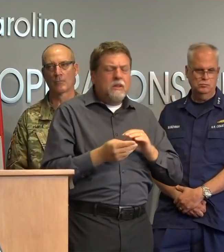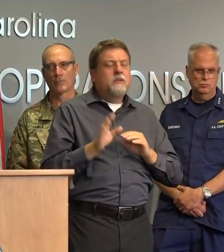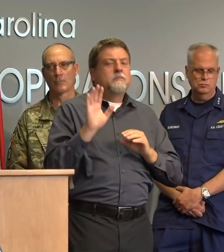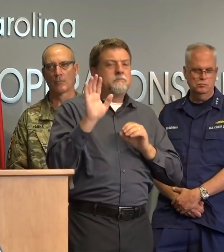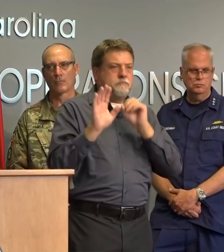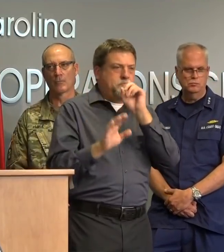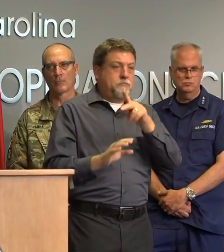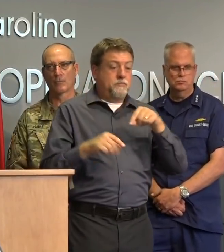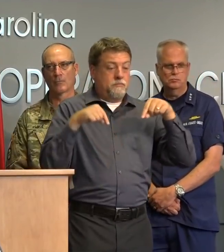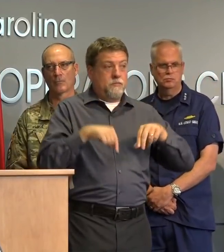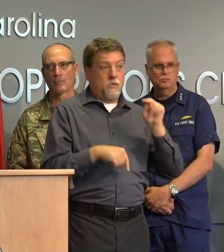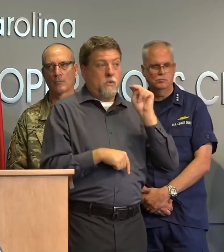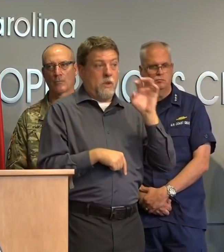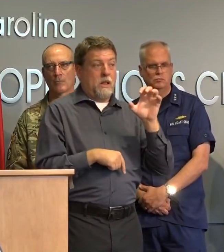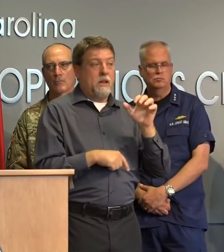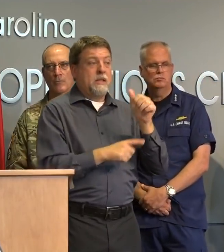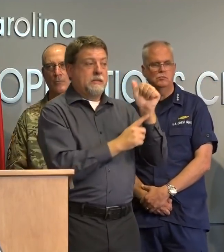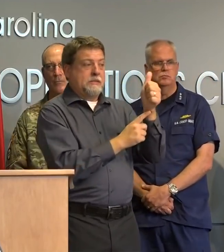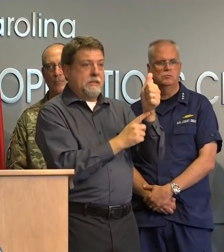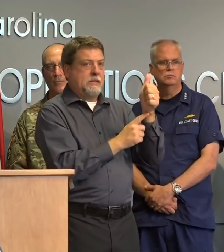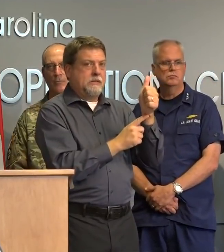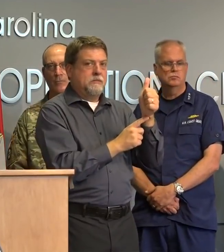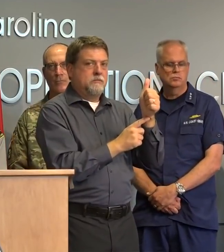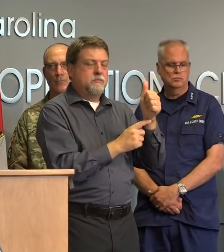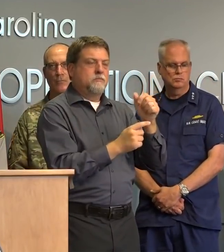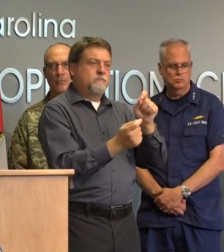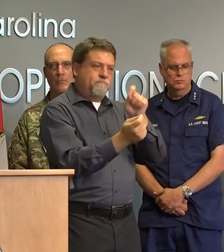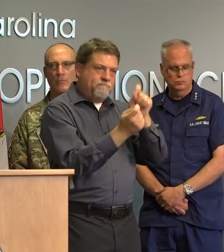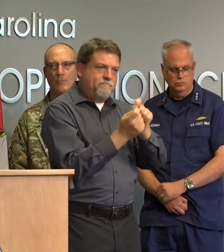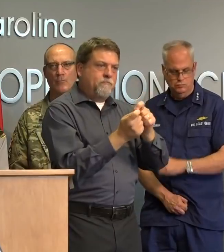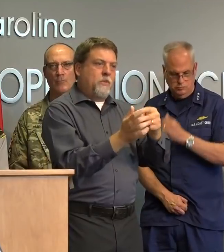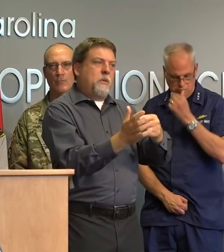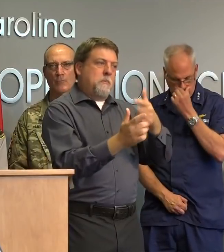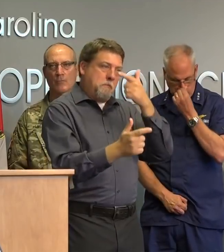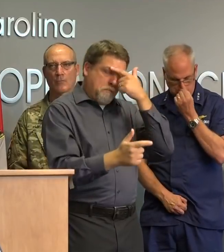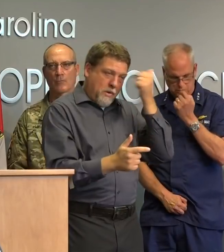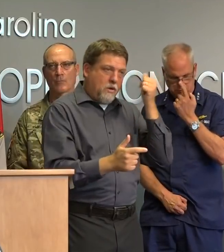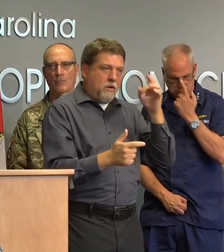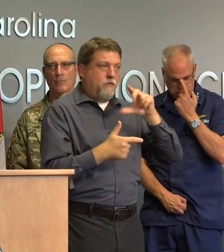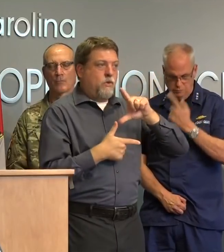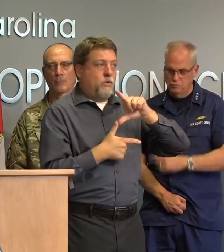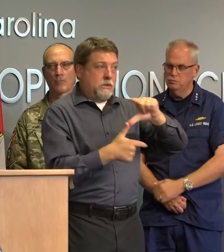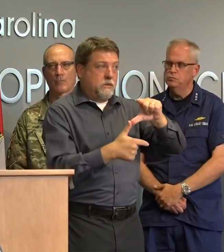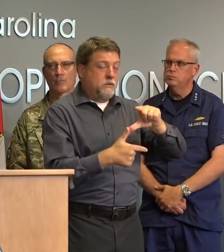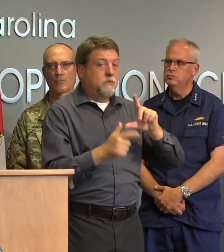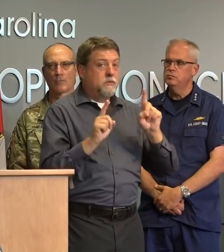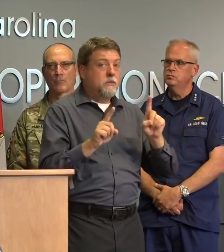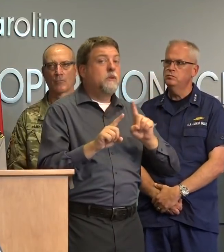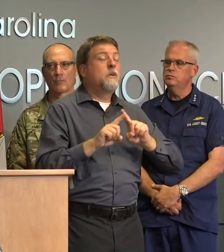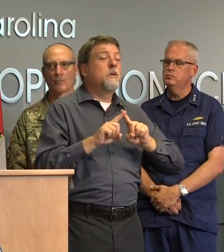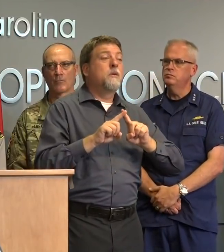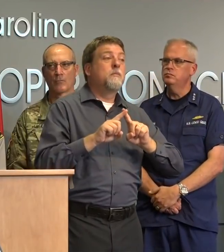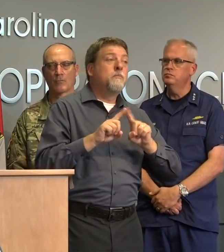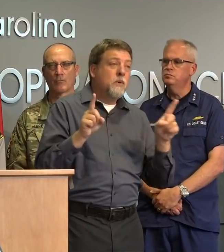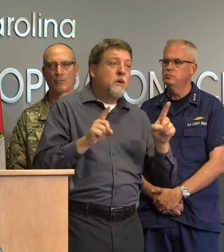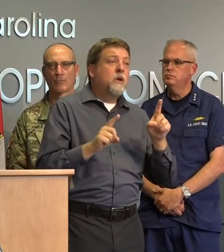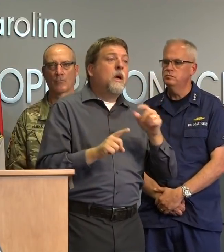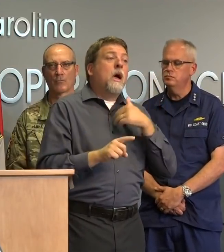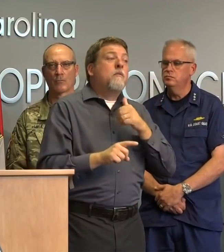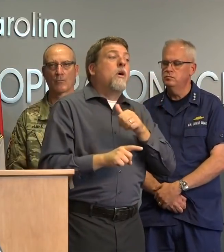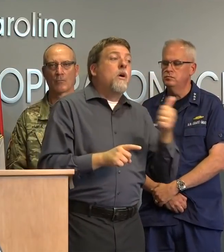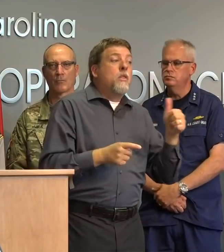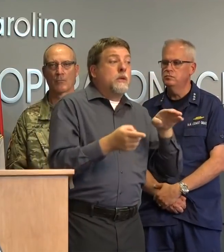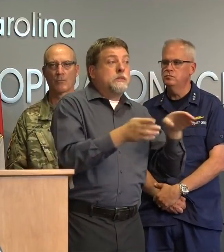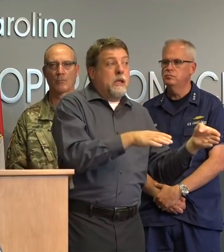north carolina deaths officially related to the storm however there are others under investigation